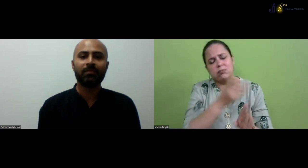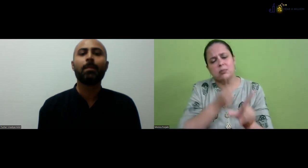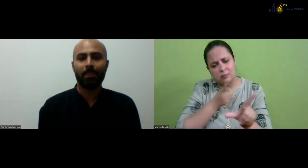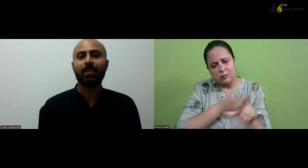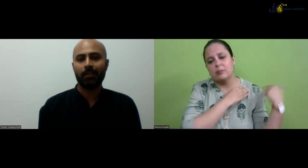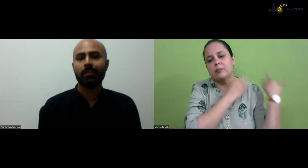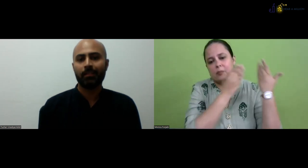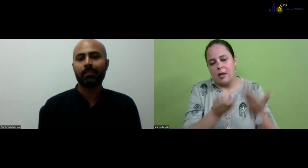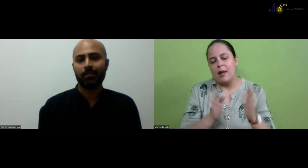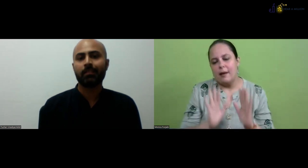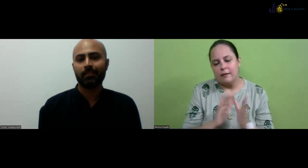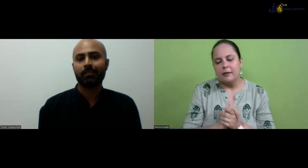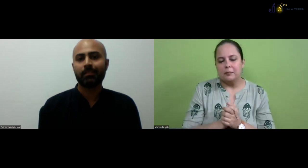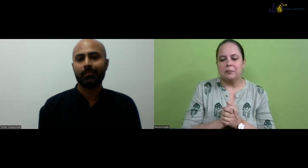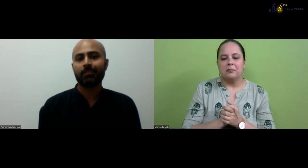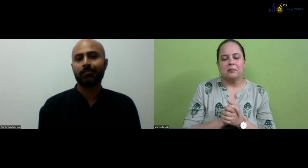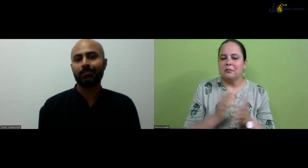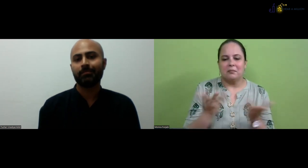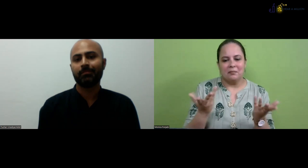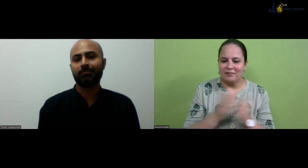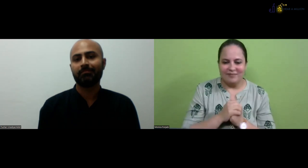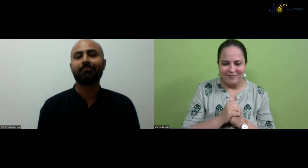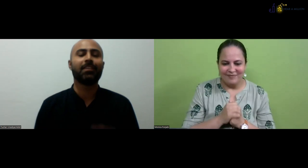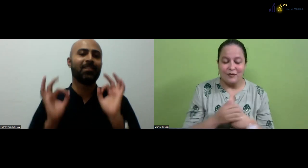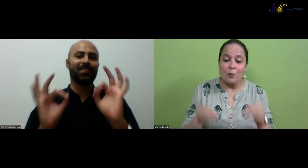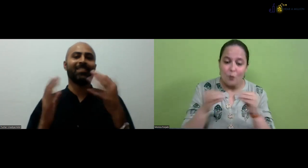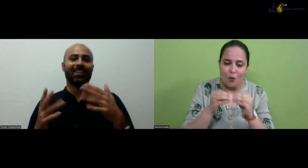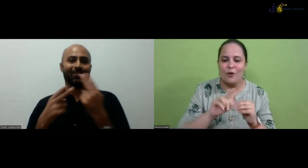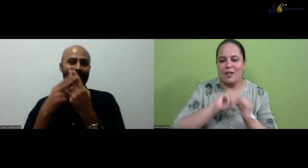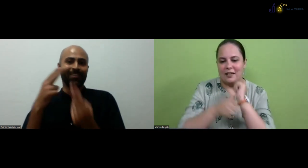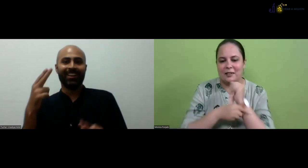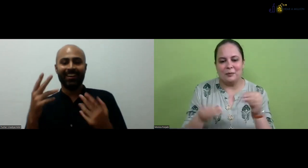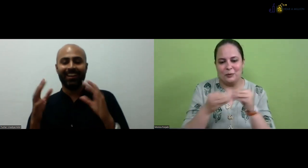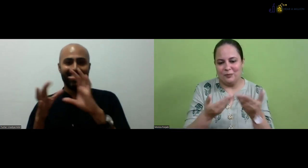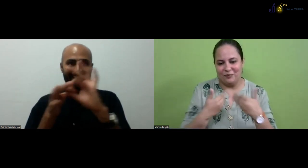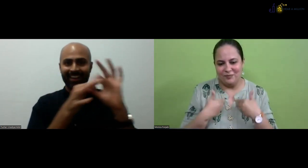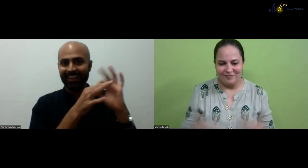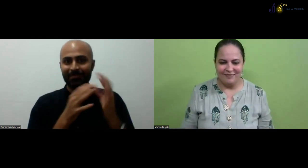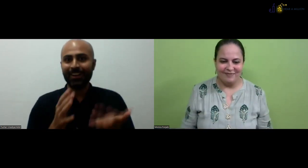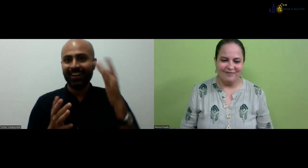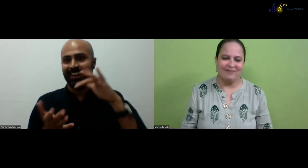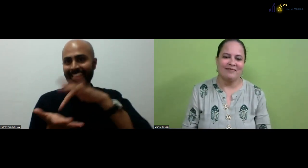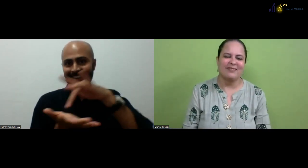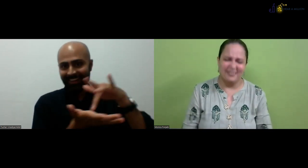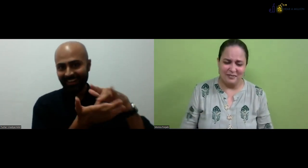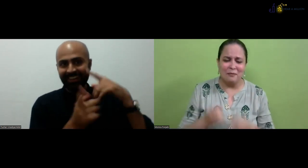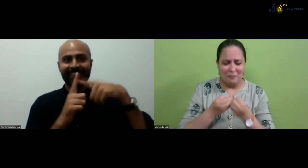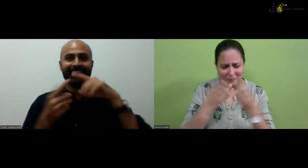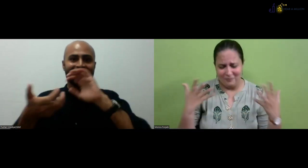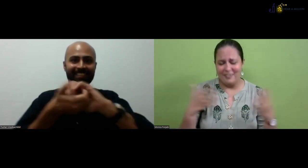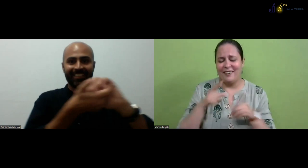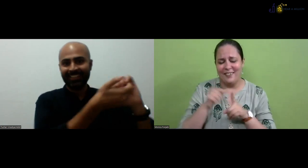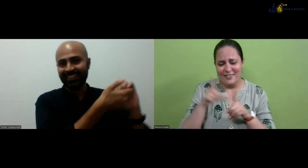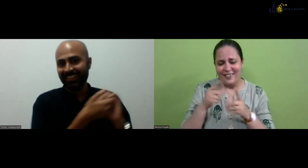be a part of the sports and other activities too. So this is our aim. Yeah. That's all. More we can discuss later on. Fantastic.